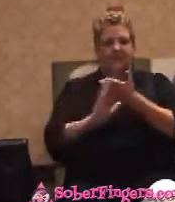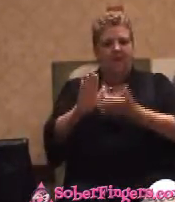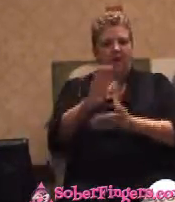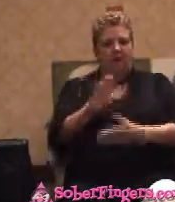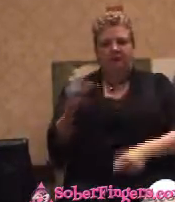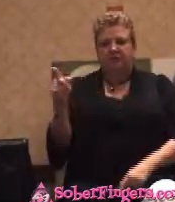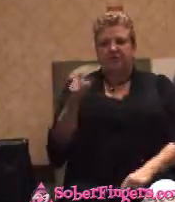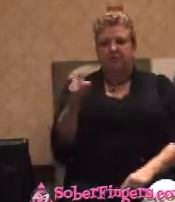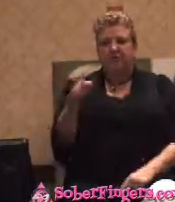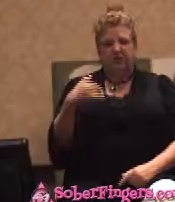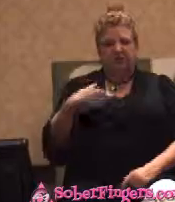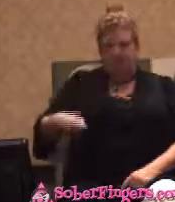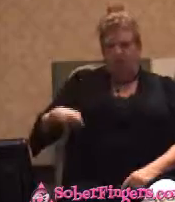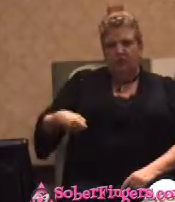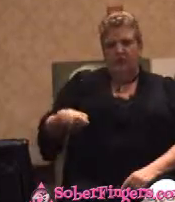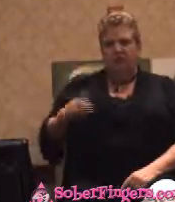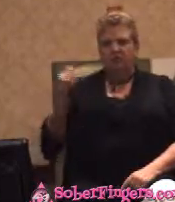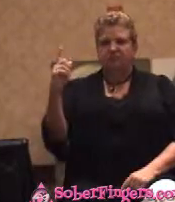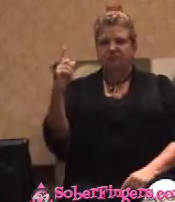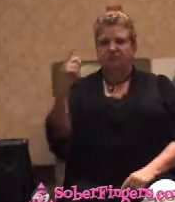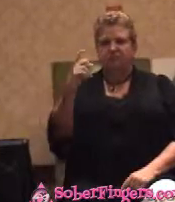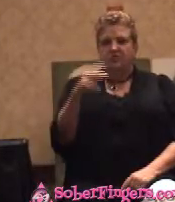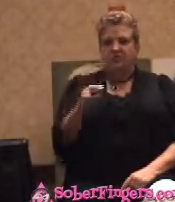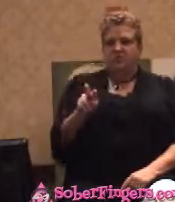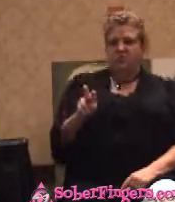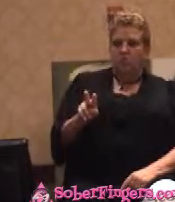immediately she had certain things that I wanted.